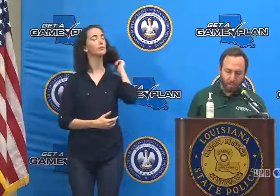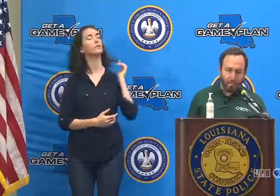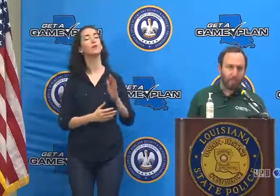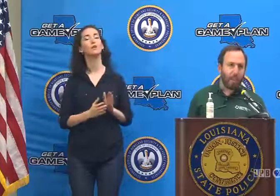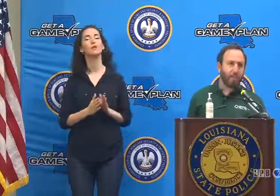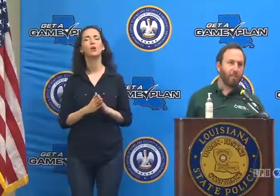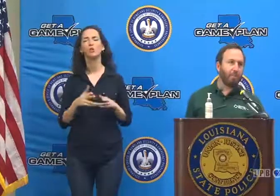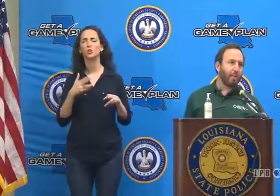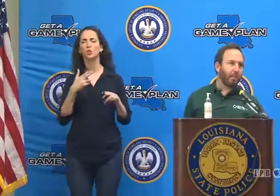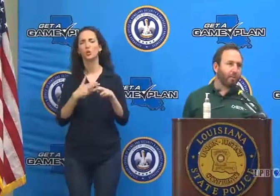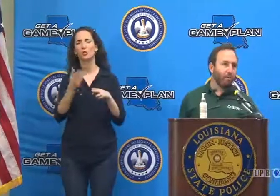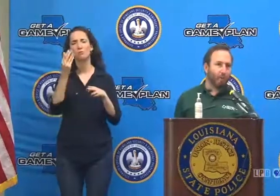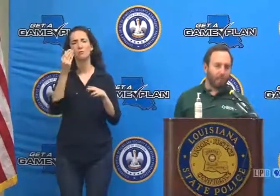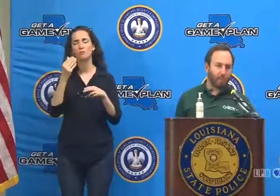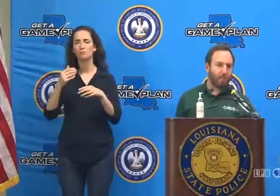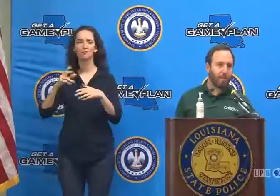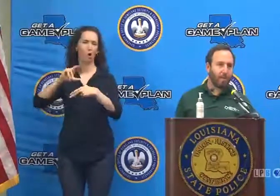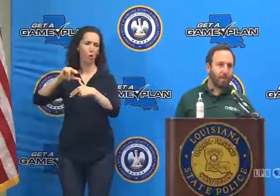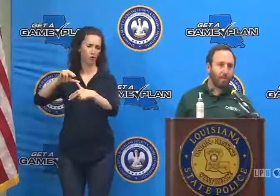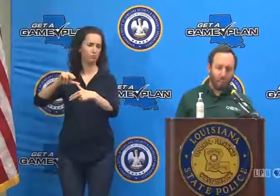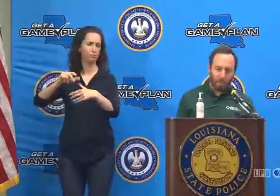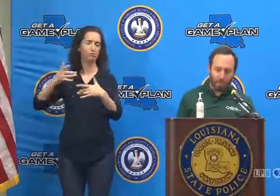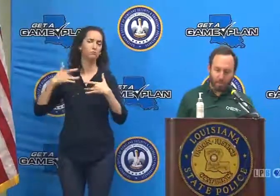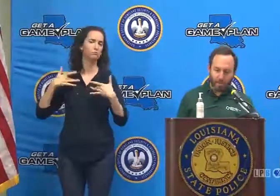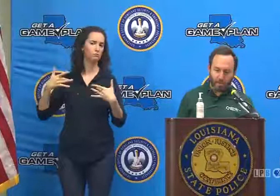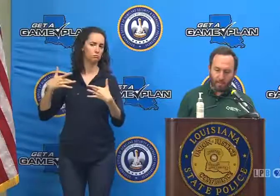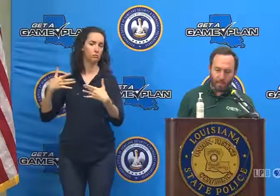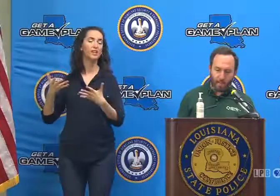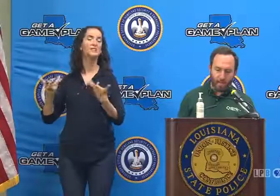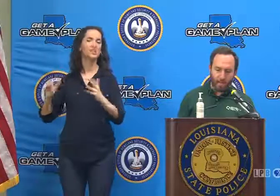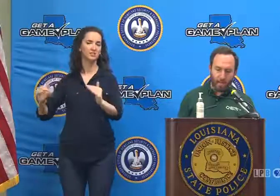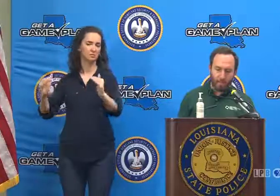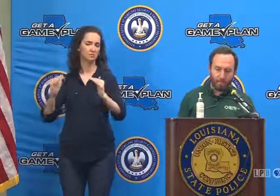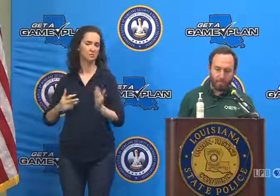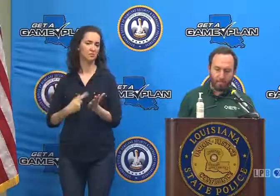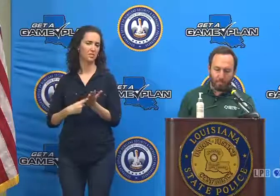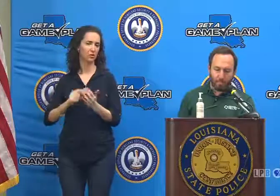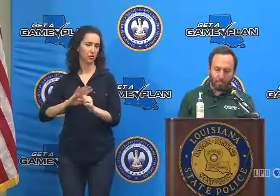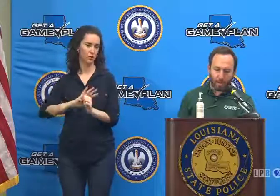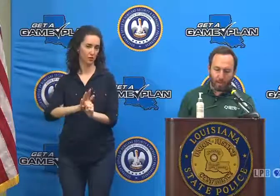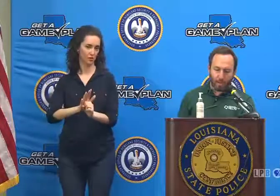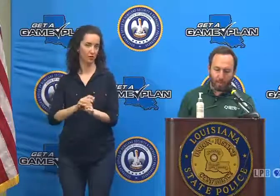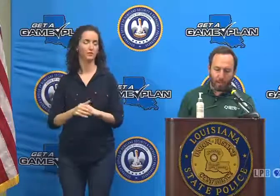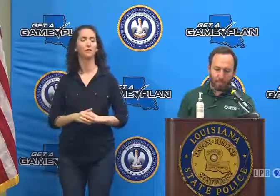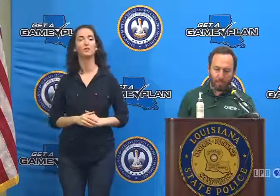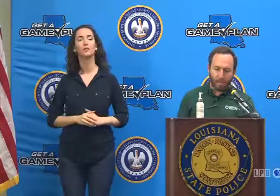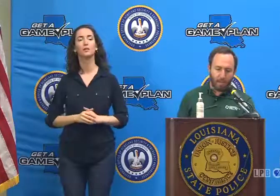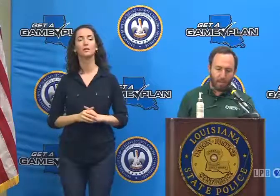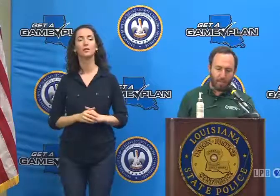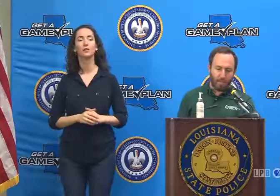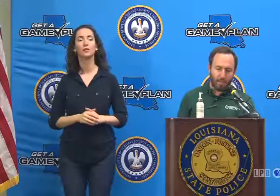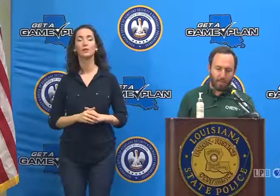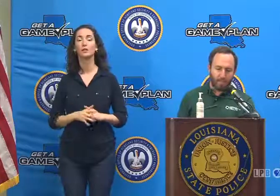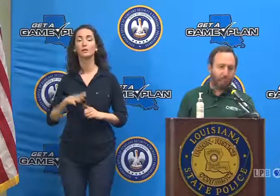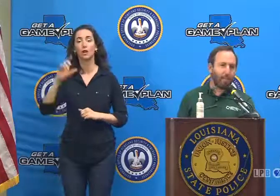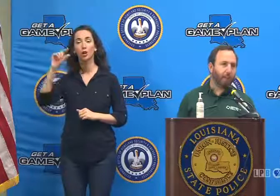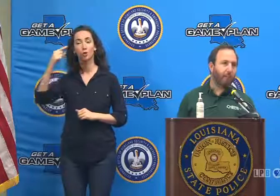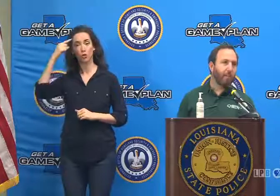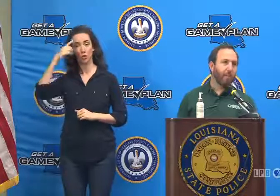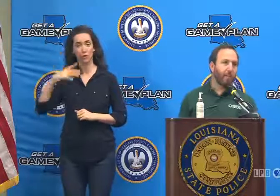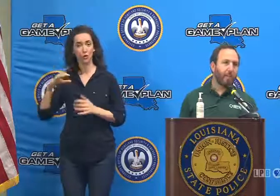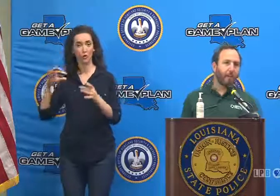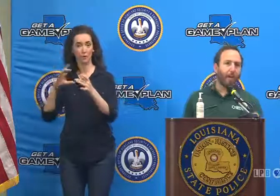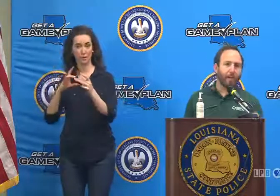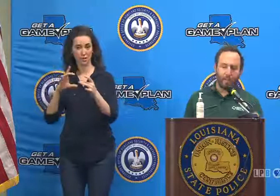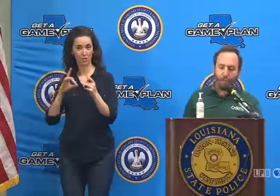I'll touch briefly on issues related to the storms and then I'll talk about COVID after that. As the governor mentioned, the fatality count